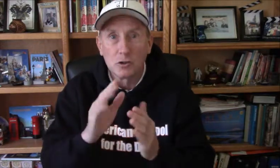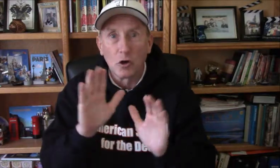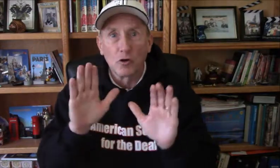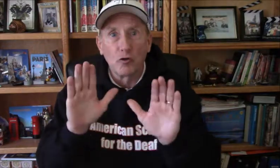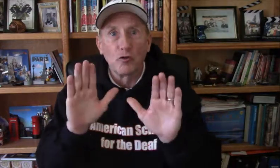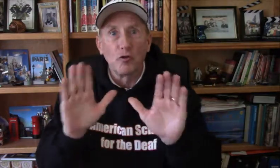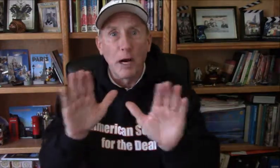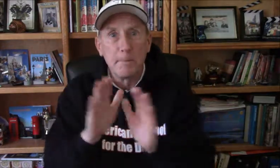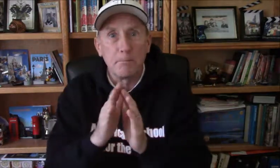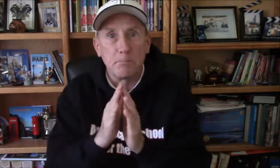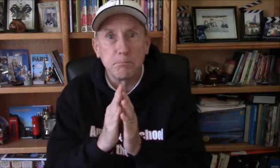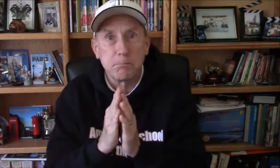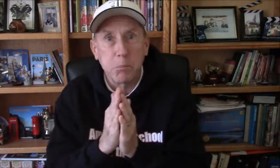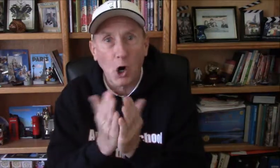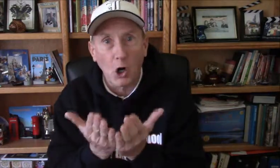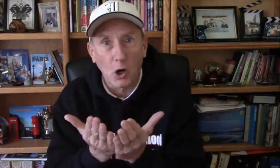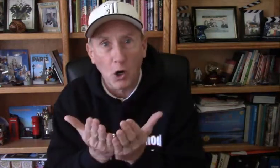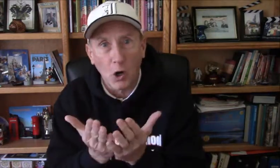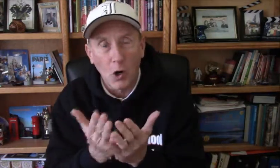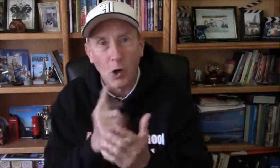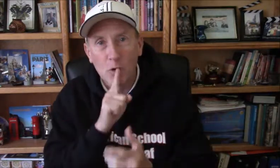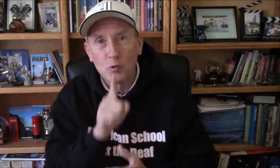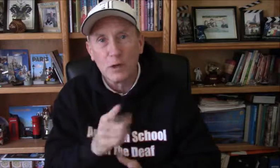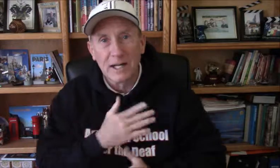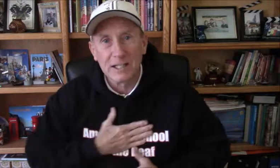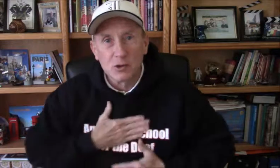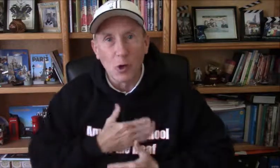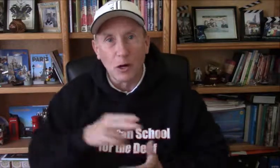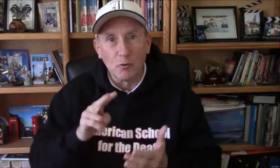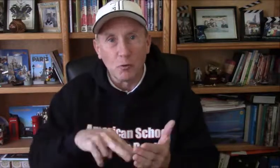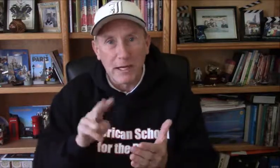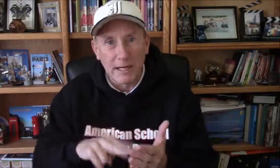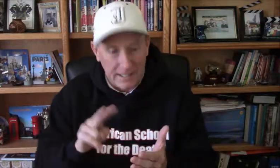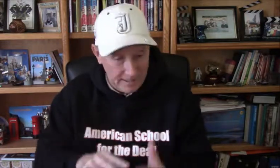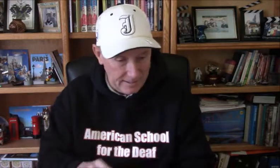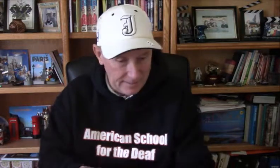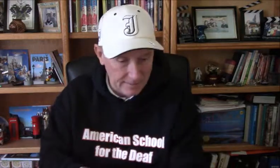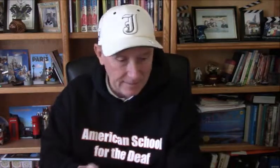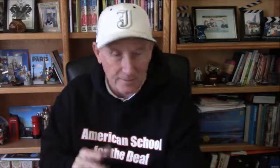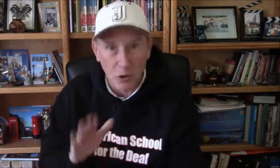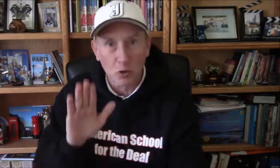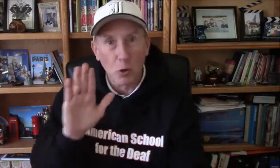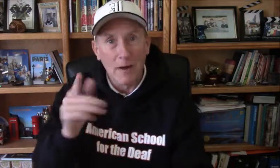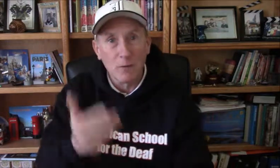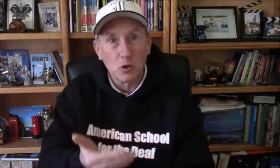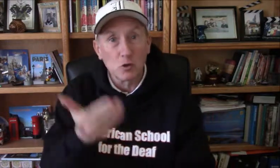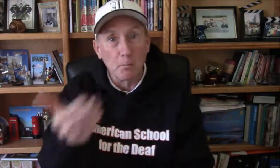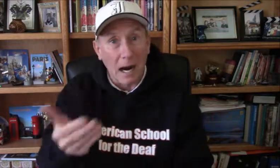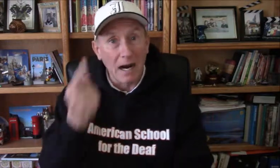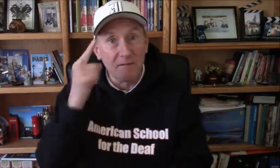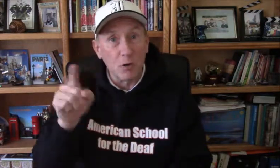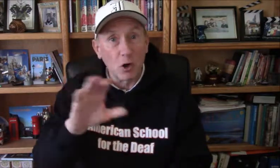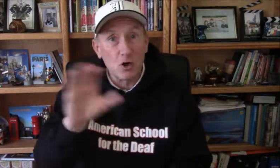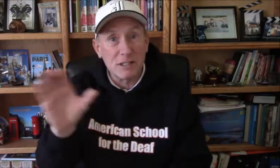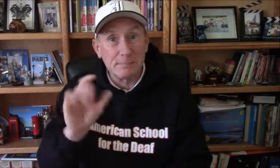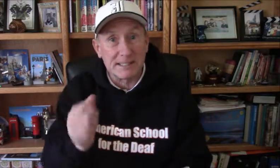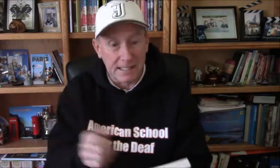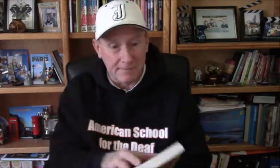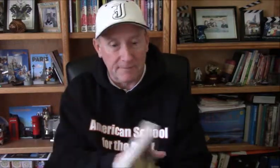a great book. I'm reading a Bible for a Christmas gift.